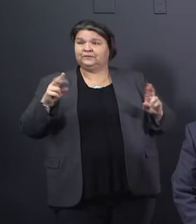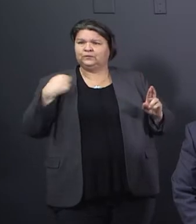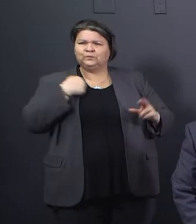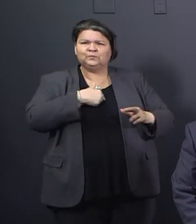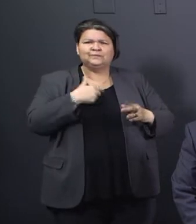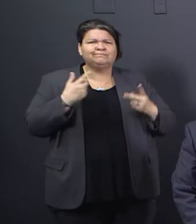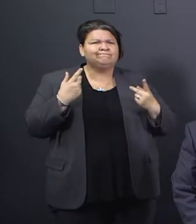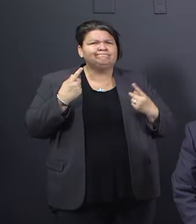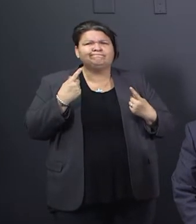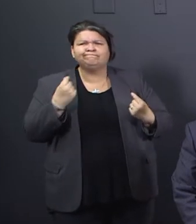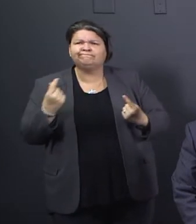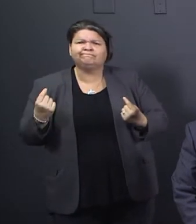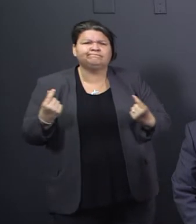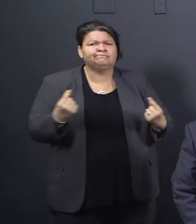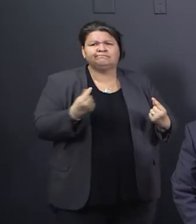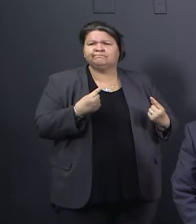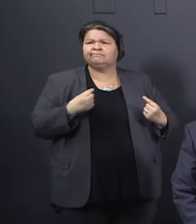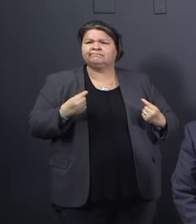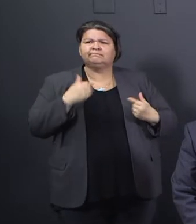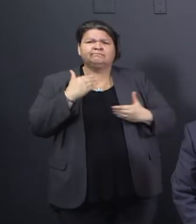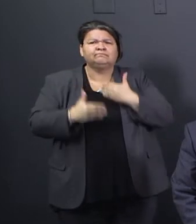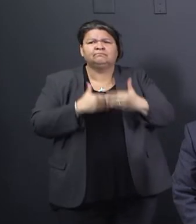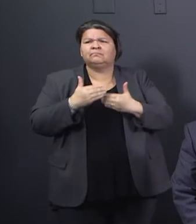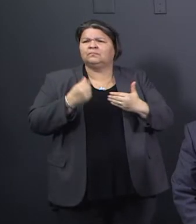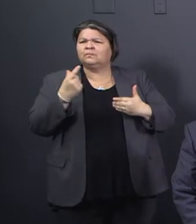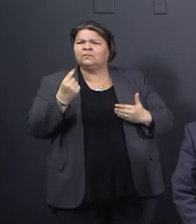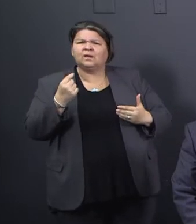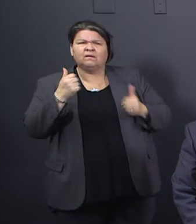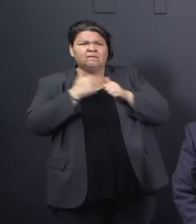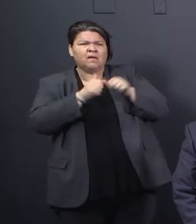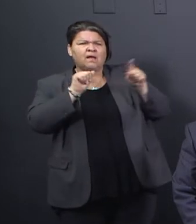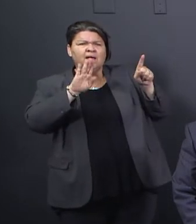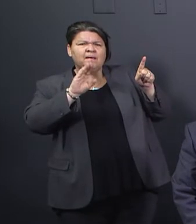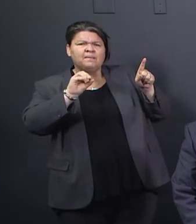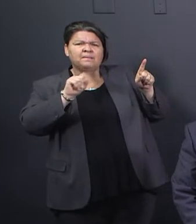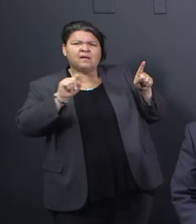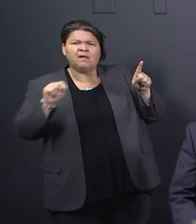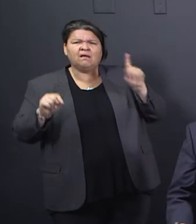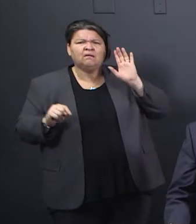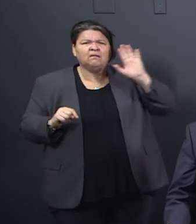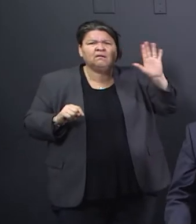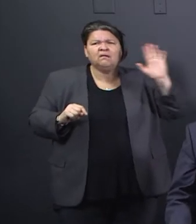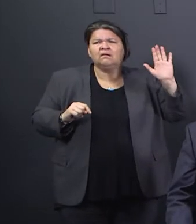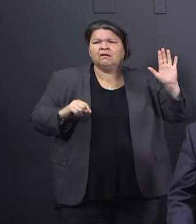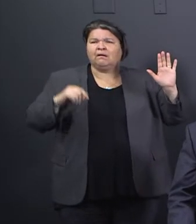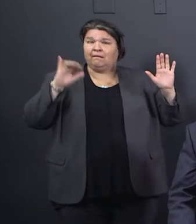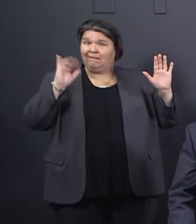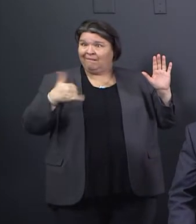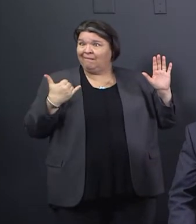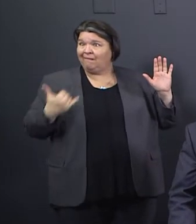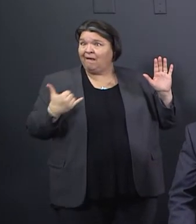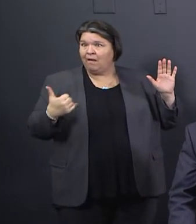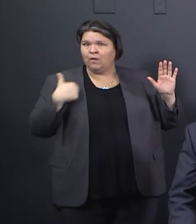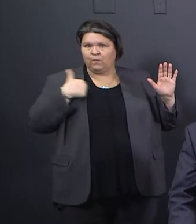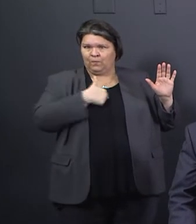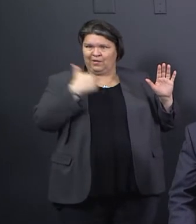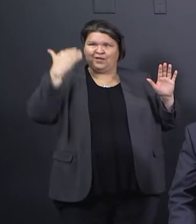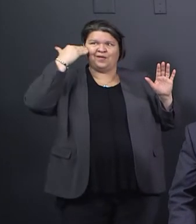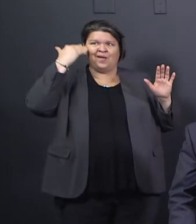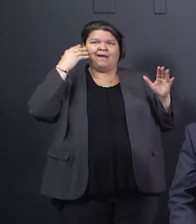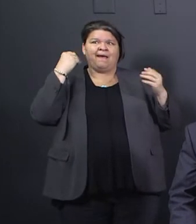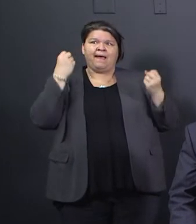governor's executive orders. And we're very pleased to the fact that most of all of our regulations, which already were aligned